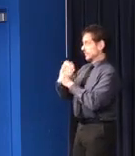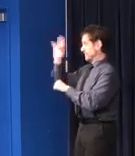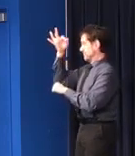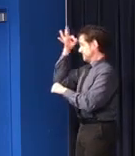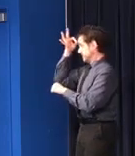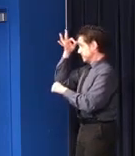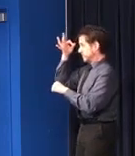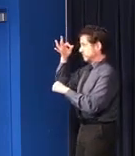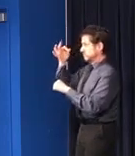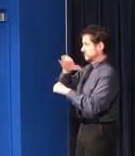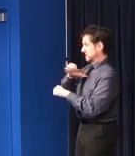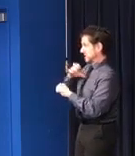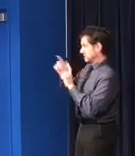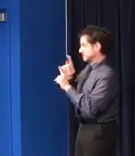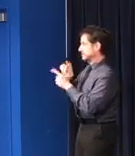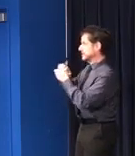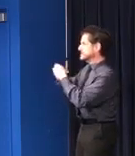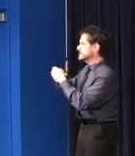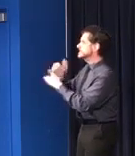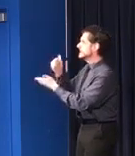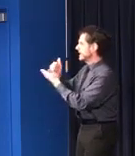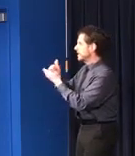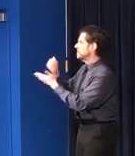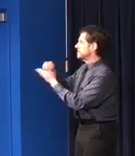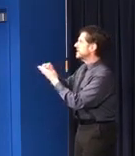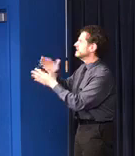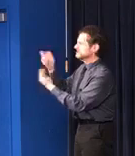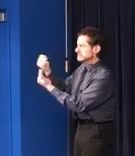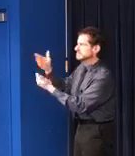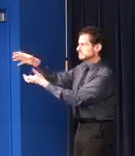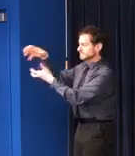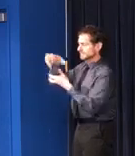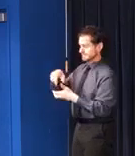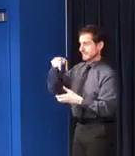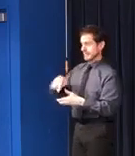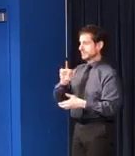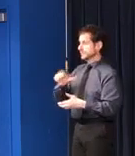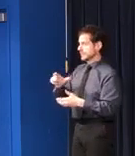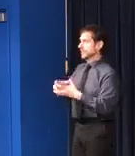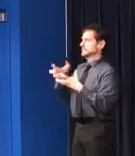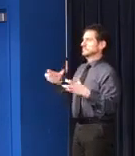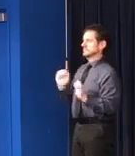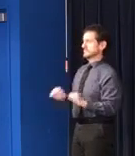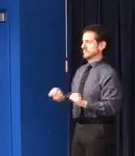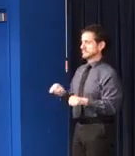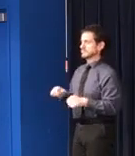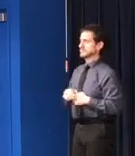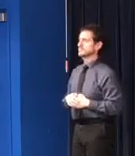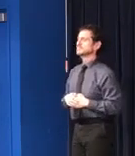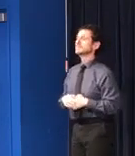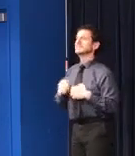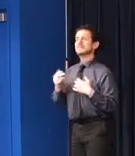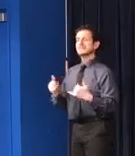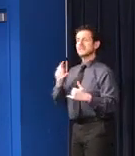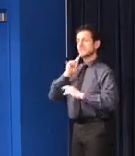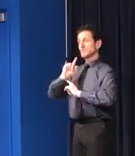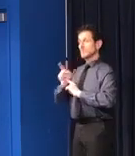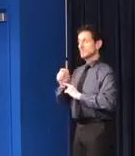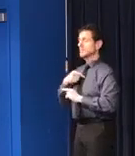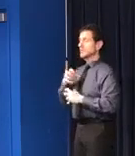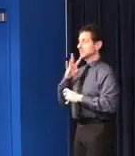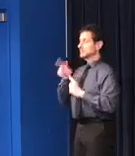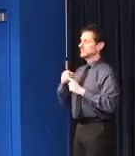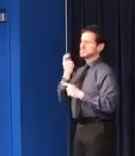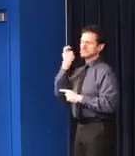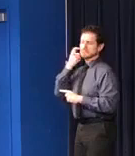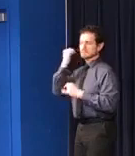many dollars home to Illinois as possible. I want to take a moment today to address some of the latest